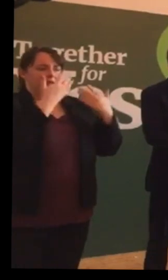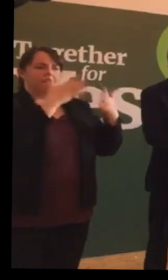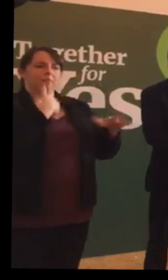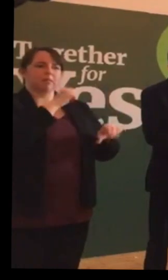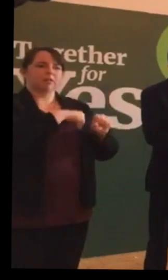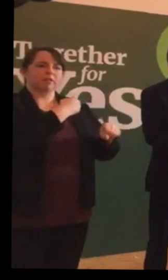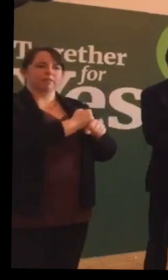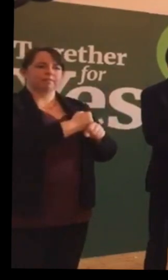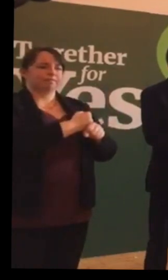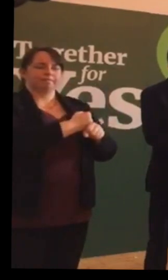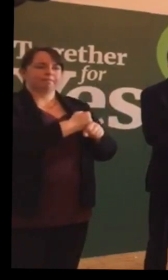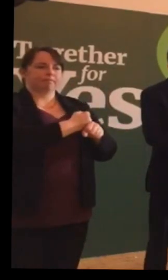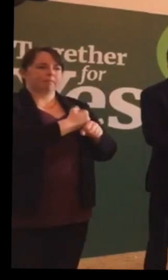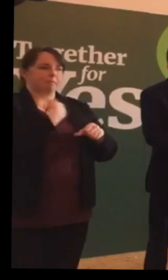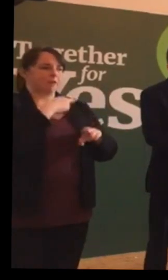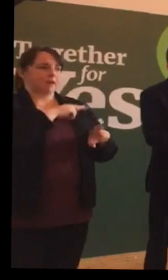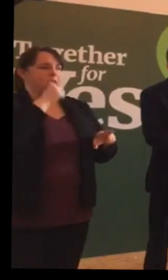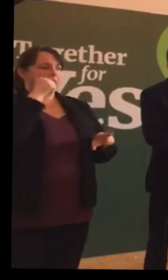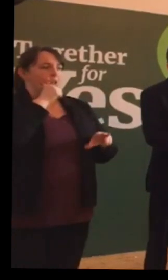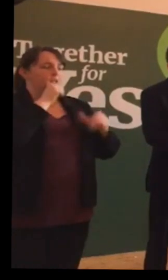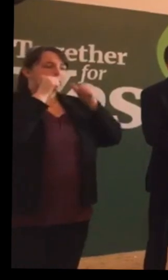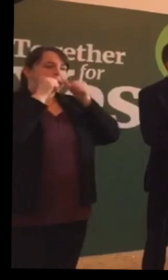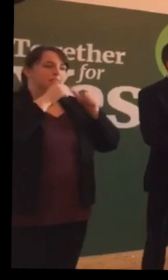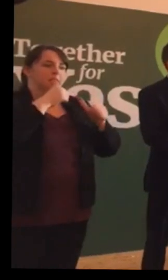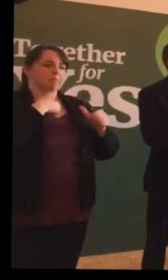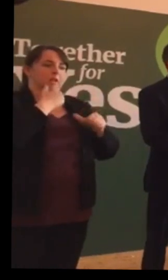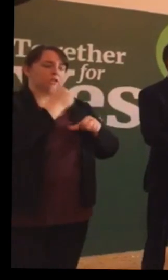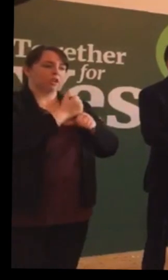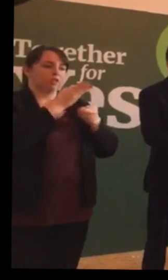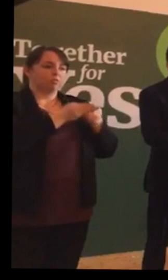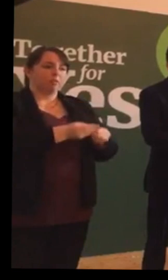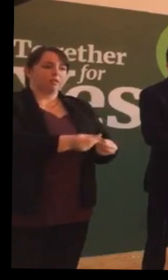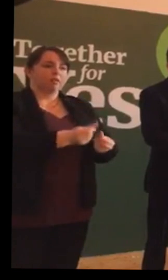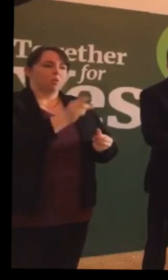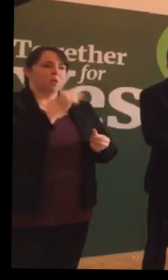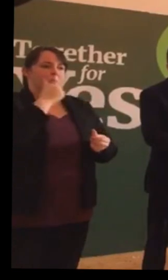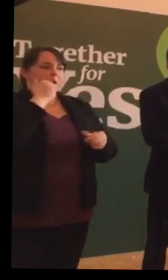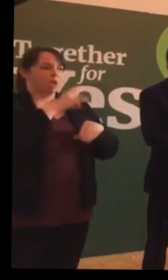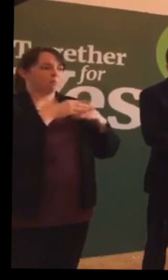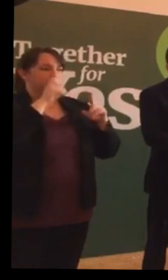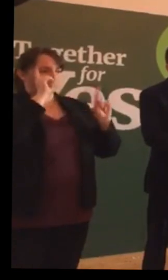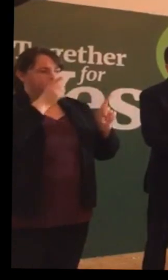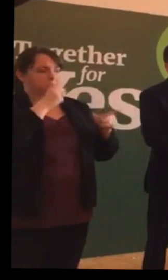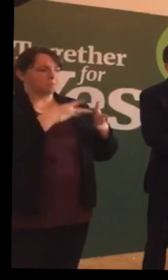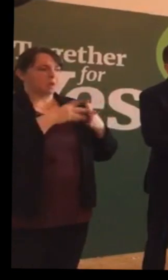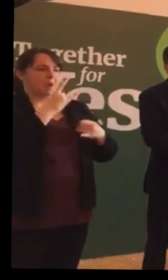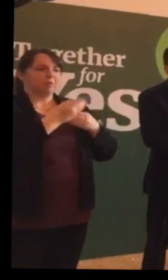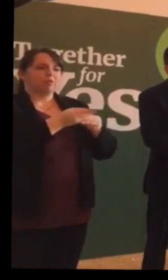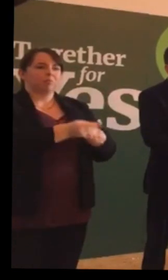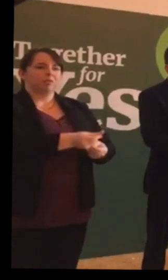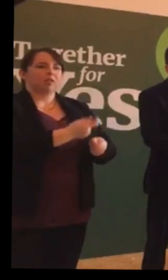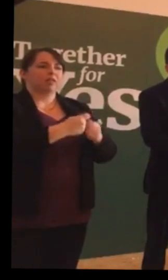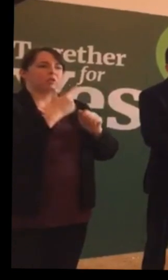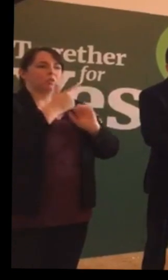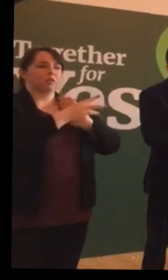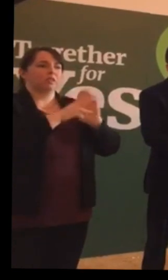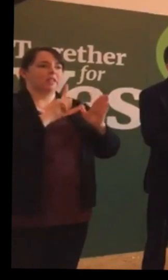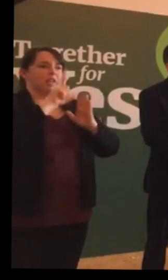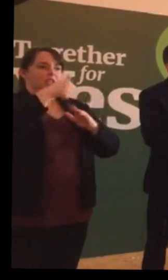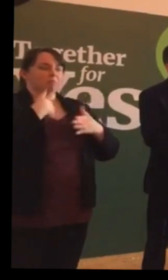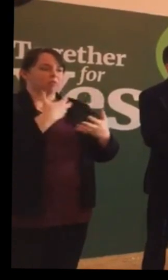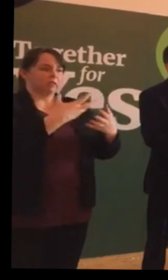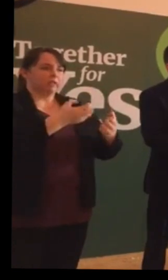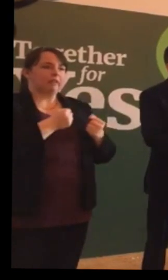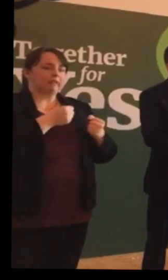We were unable to attend his cremation because the hospital didn't know when it would be. And about two weeks later we received his